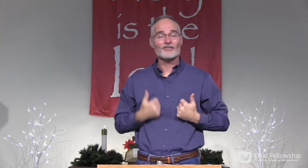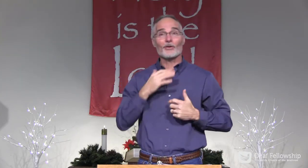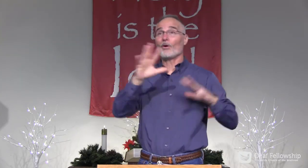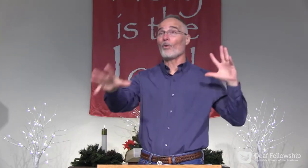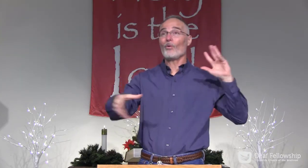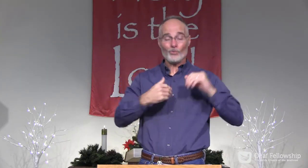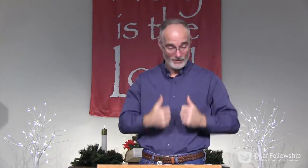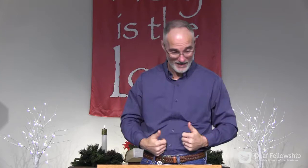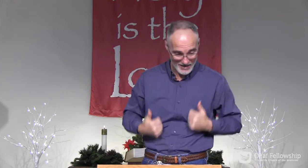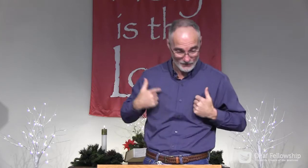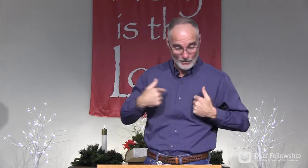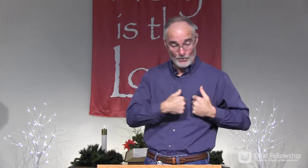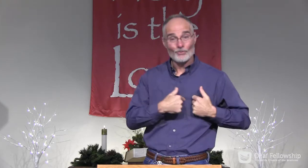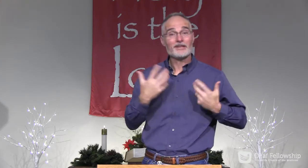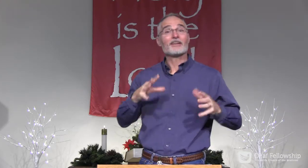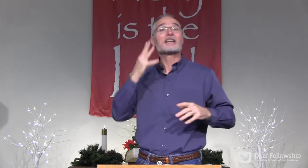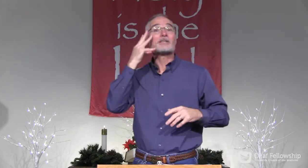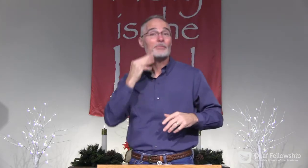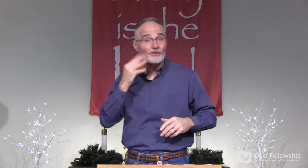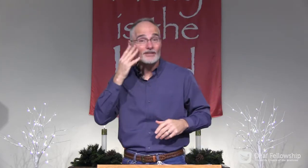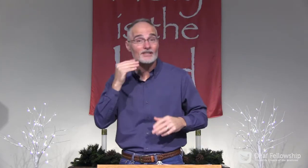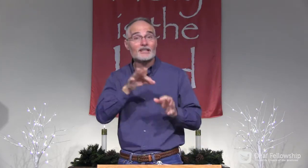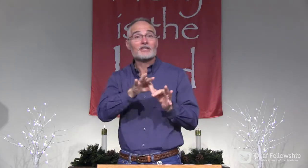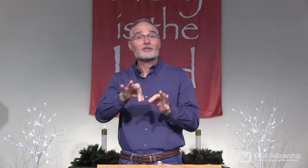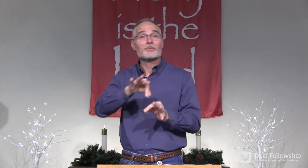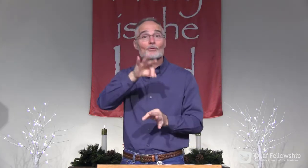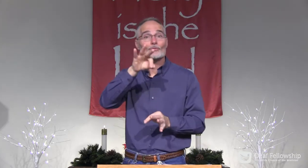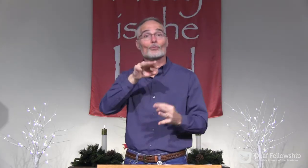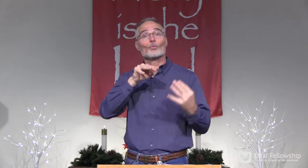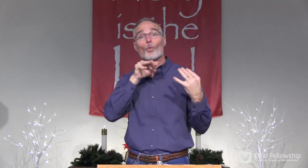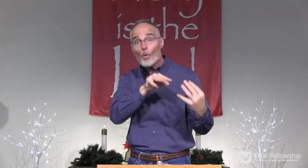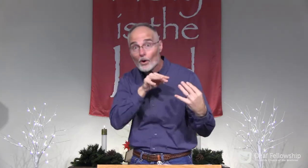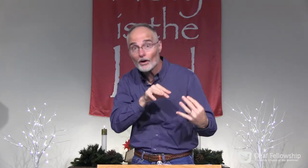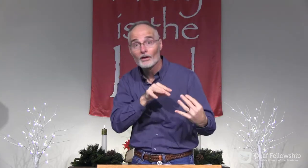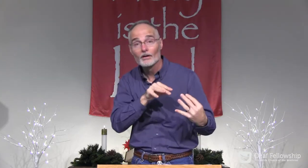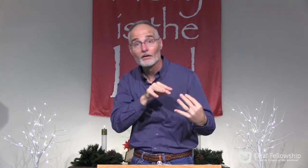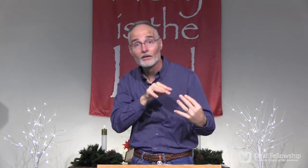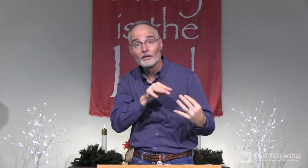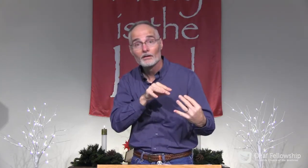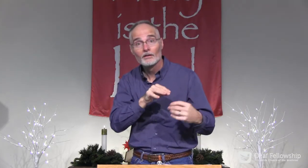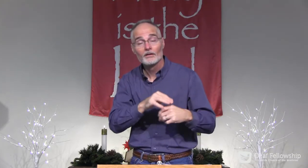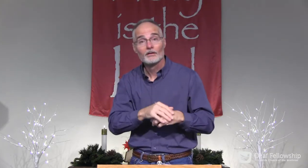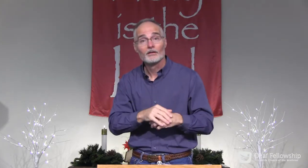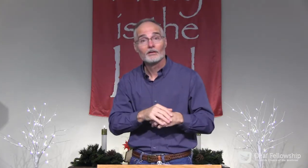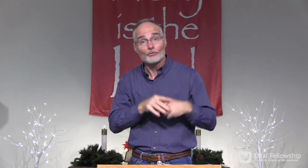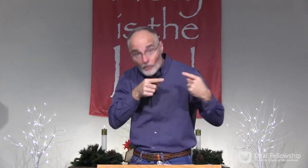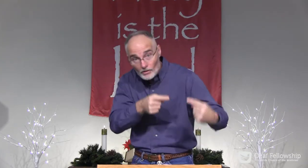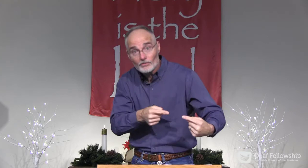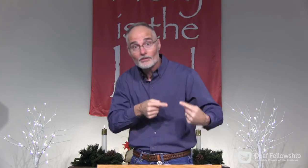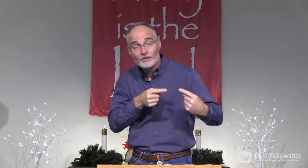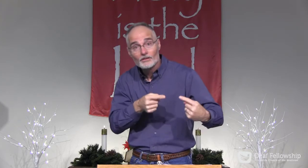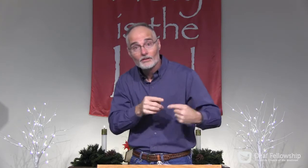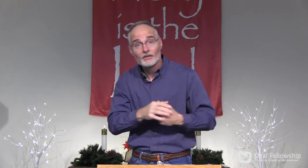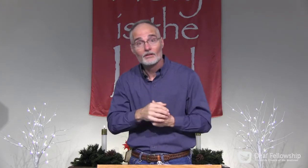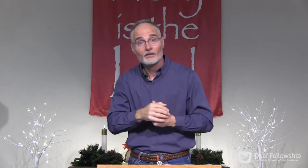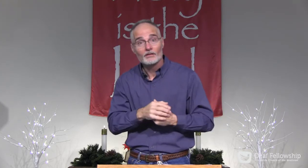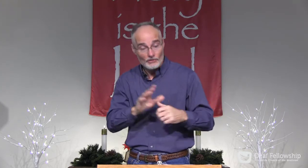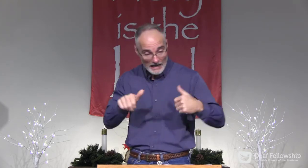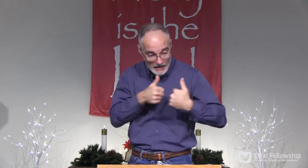imagine because our entire lives we've experienced spiritual warfare, struggles,